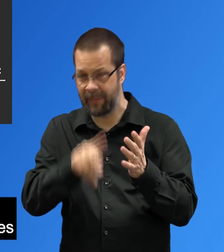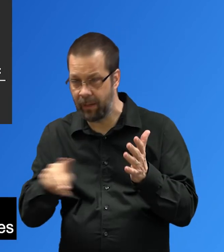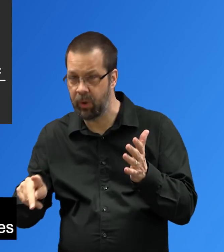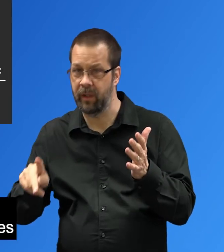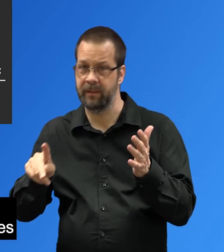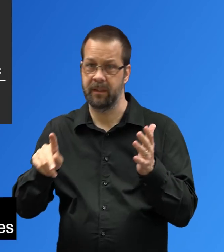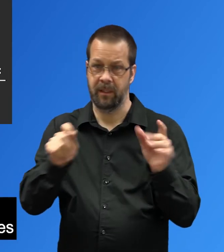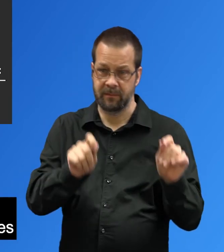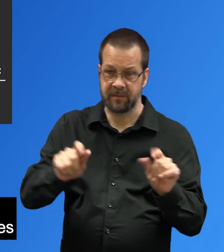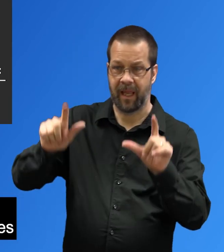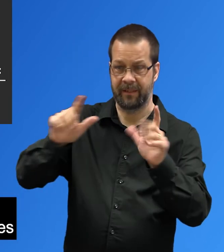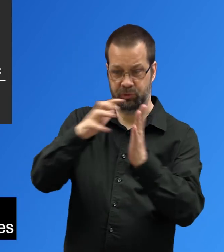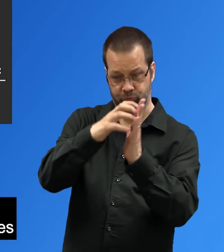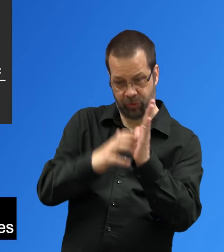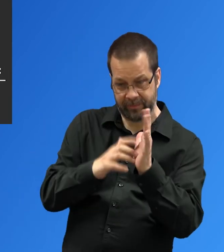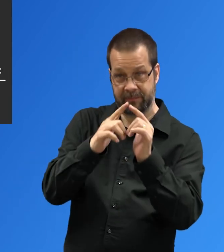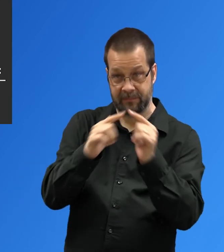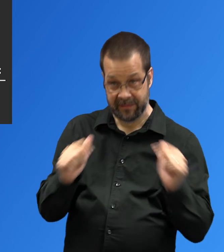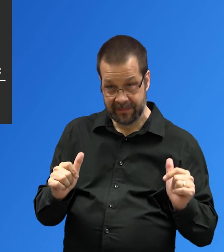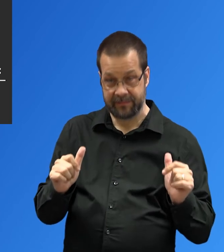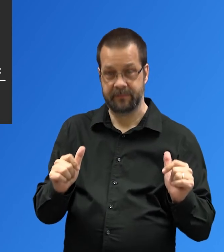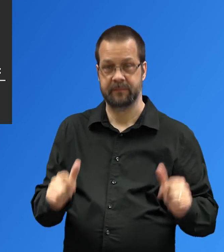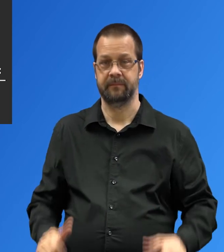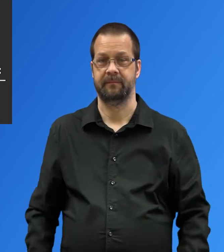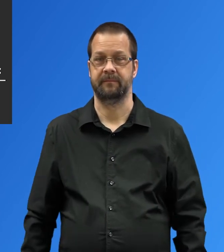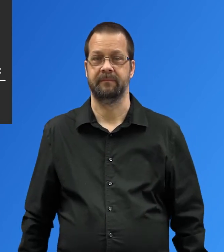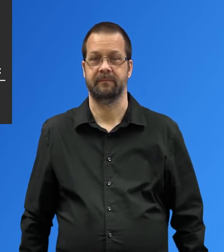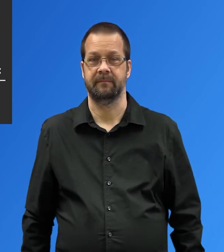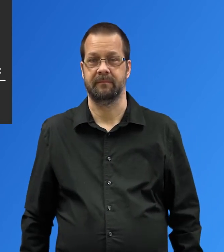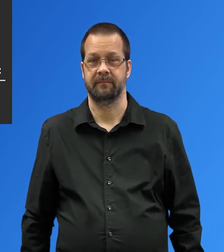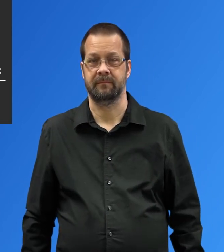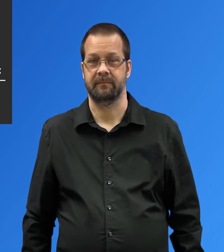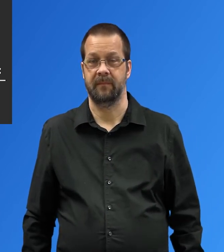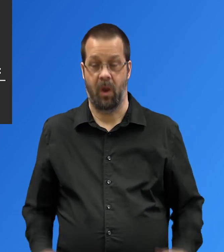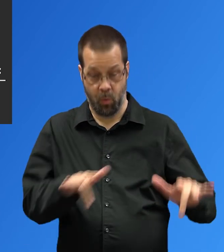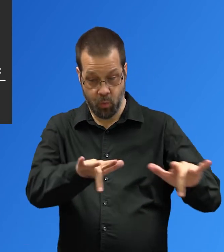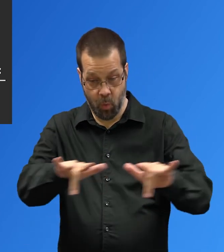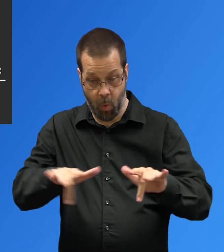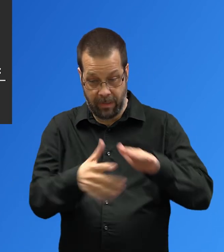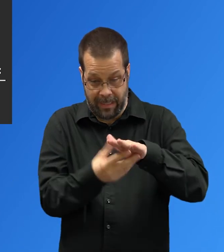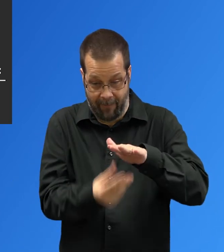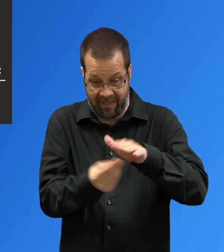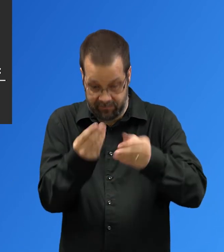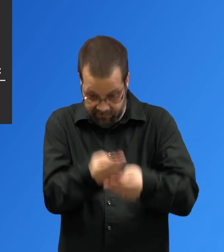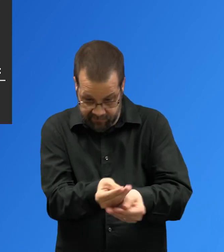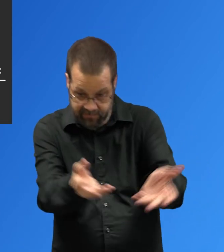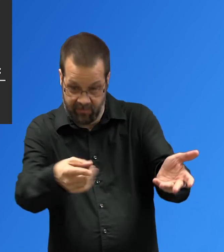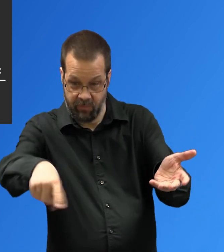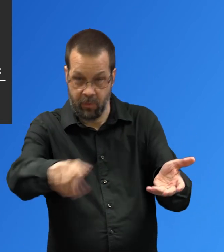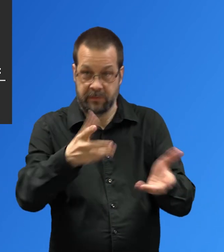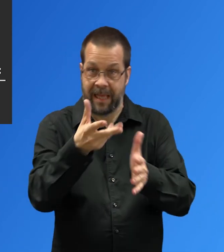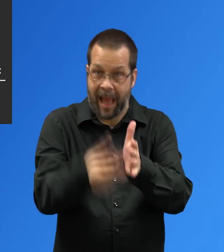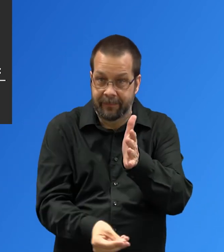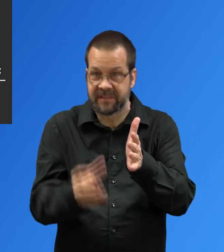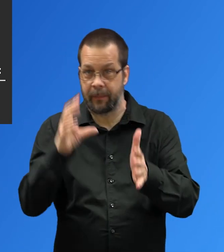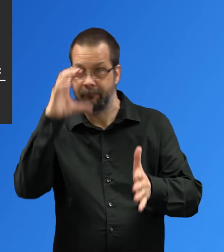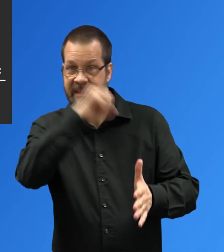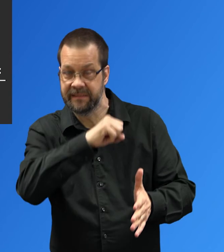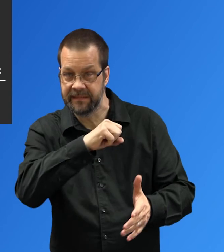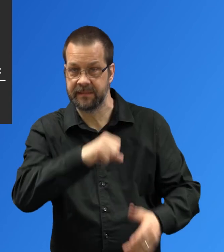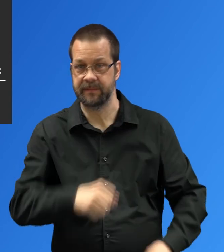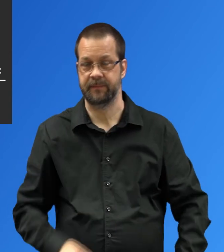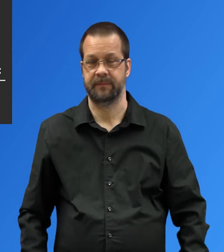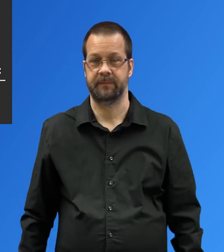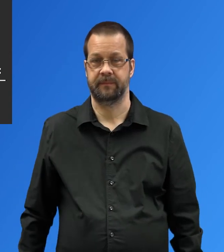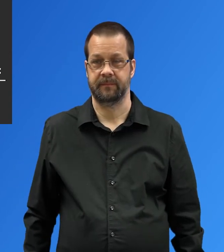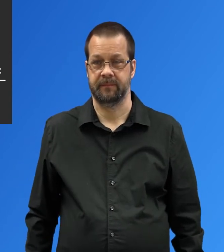Provide the recording of the meeting to all attendees and those who were not able to attend If visuals were described during presentation, then audio